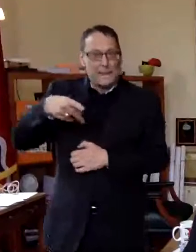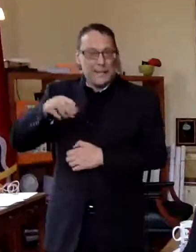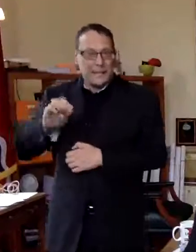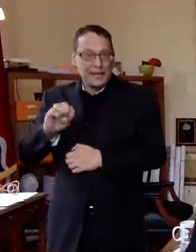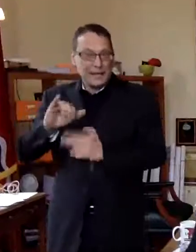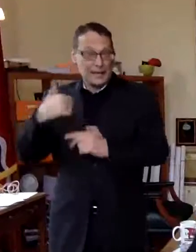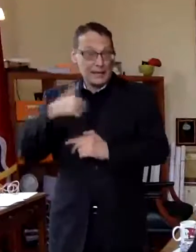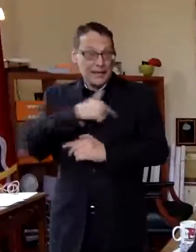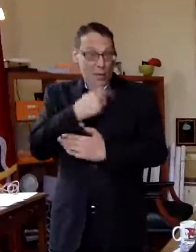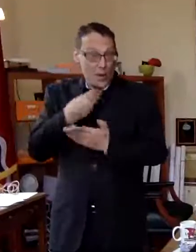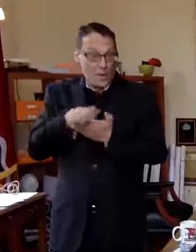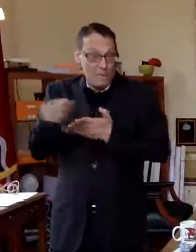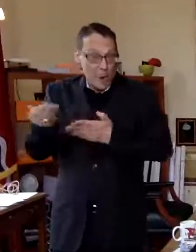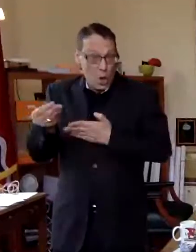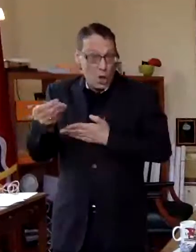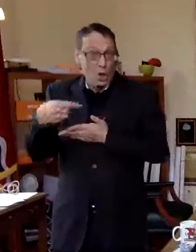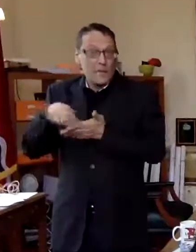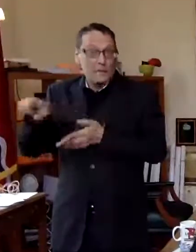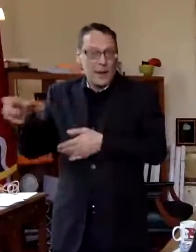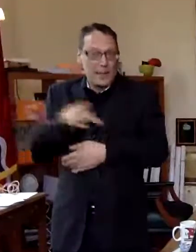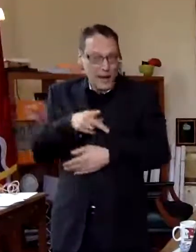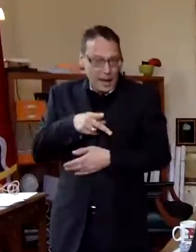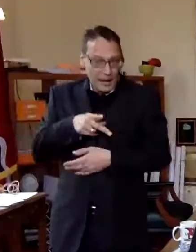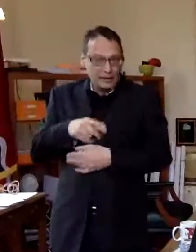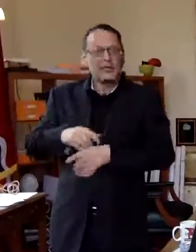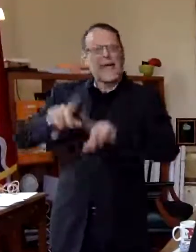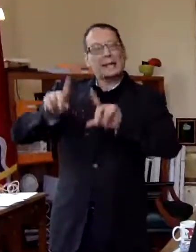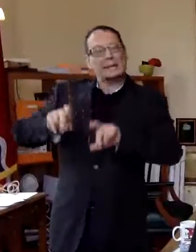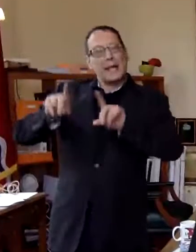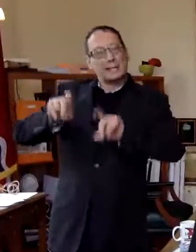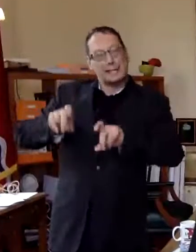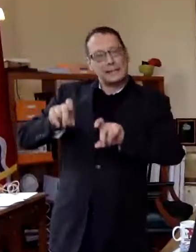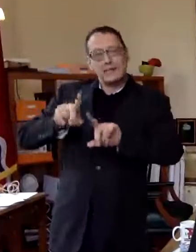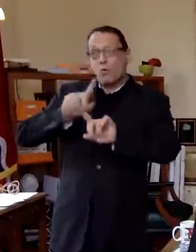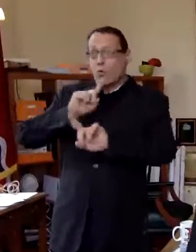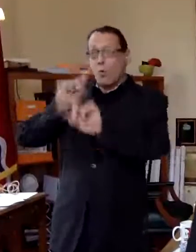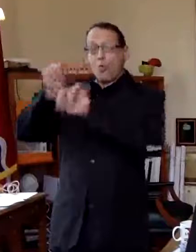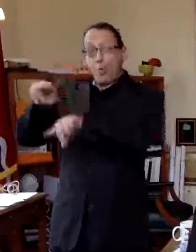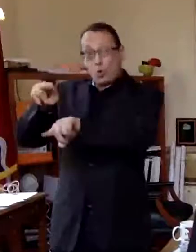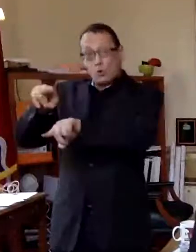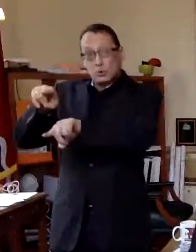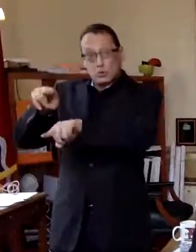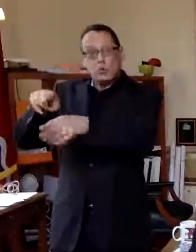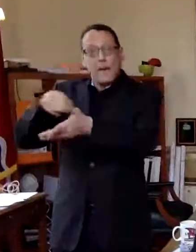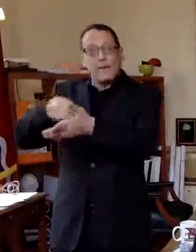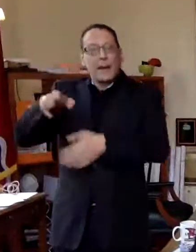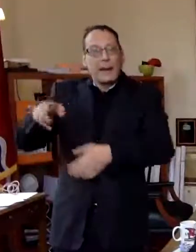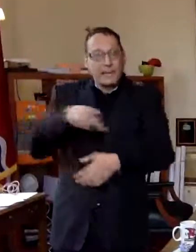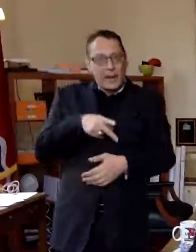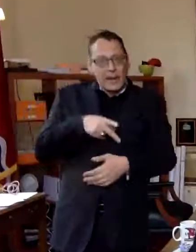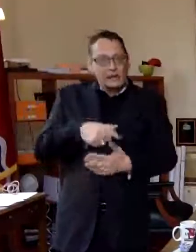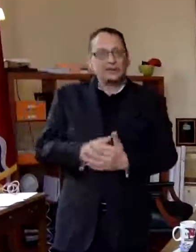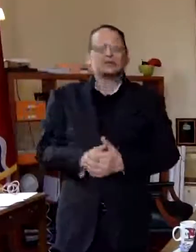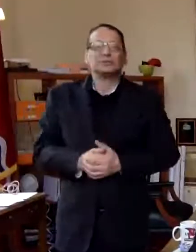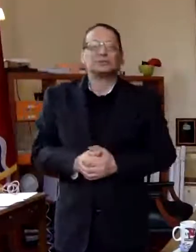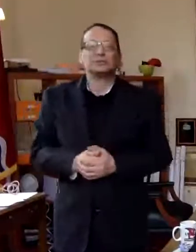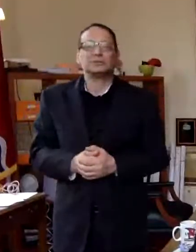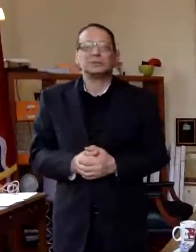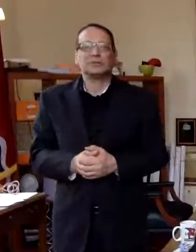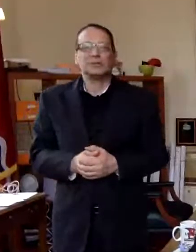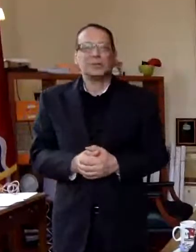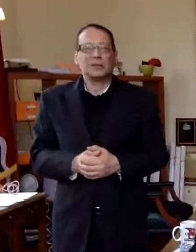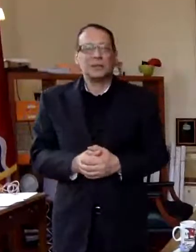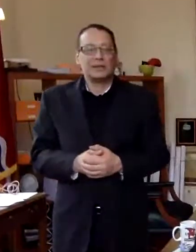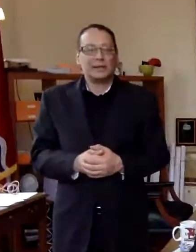bought that would mean testing that we're trying to get delivery on we've ordered and and need to pay for that would mean